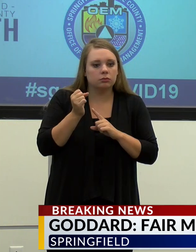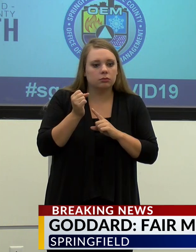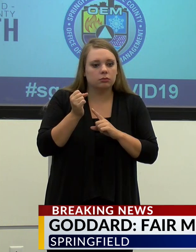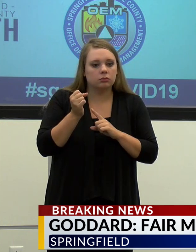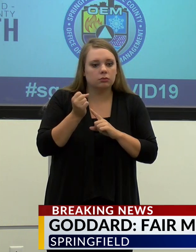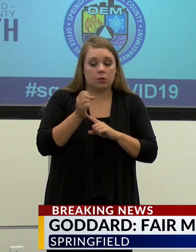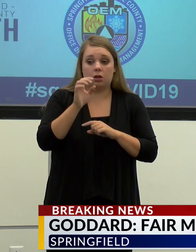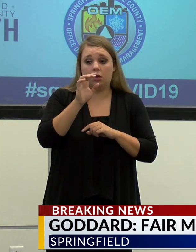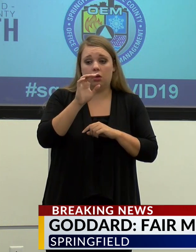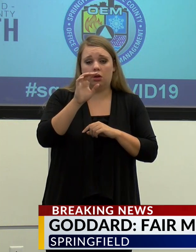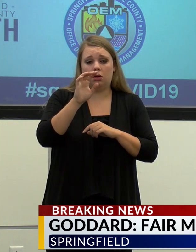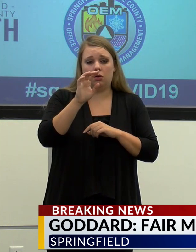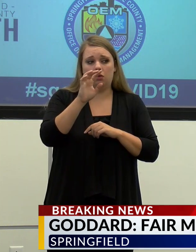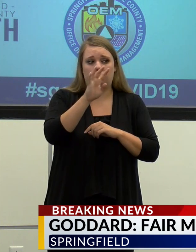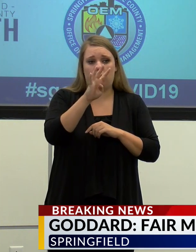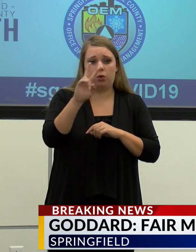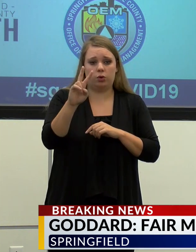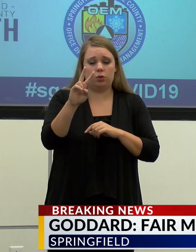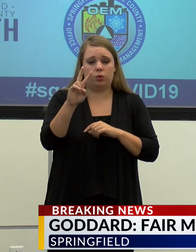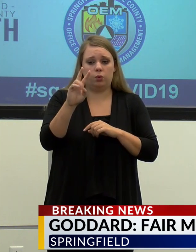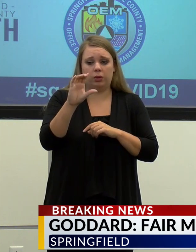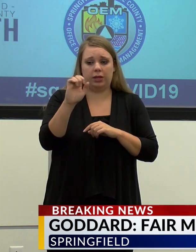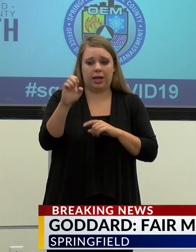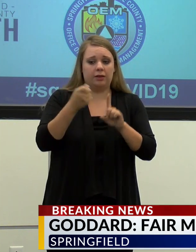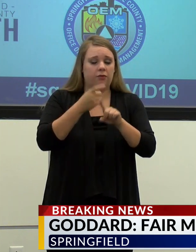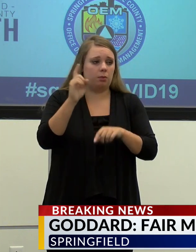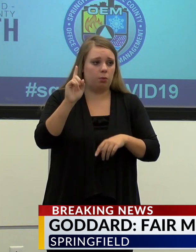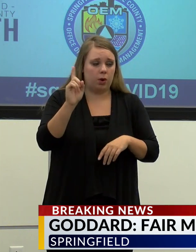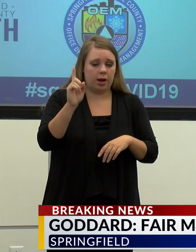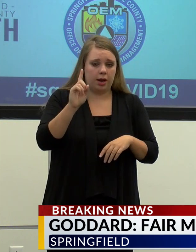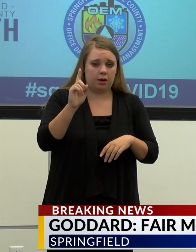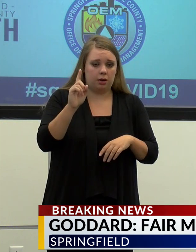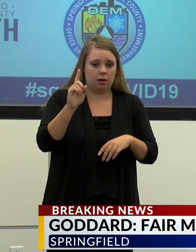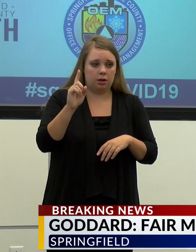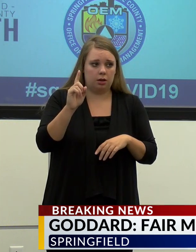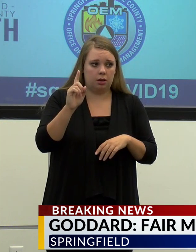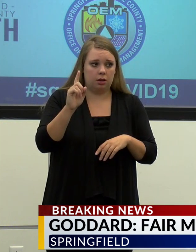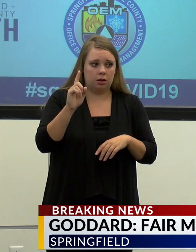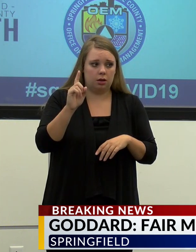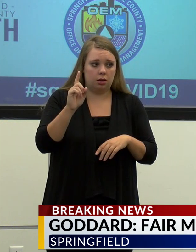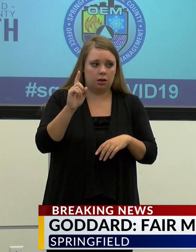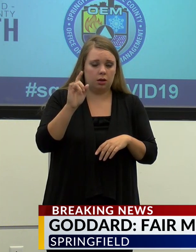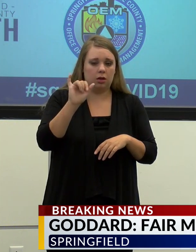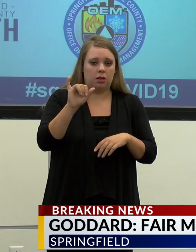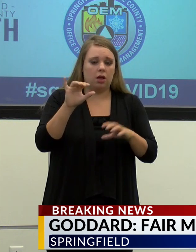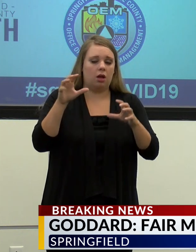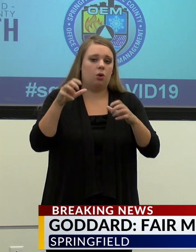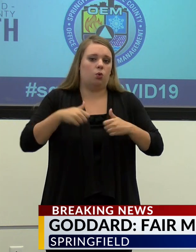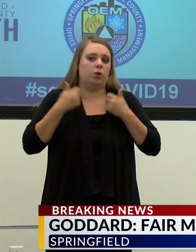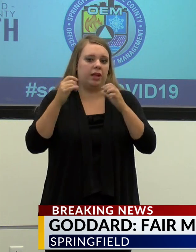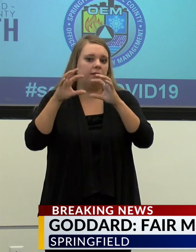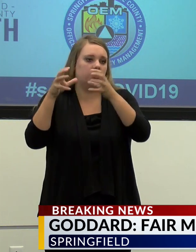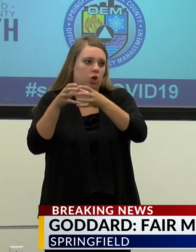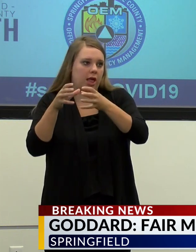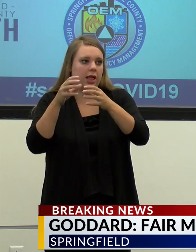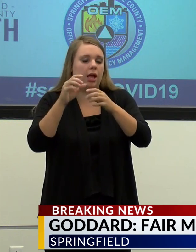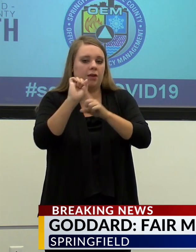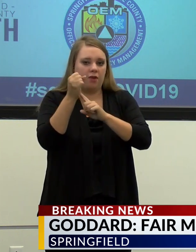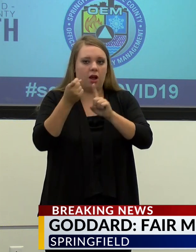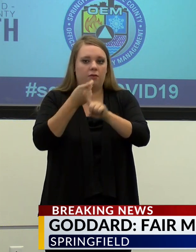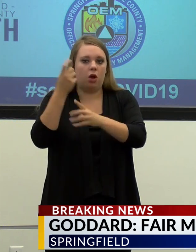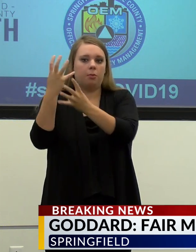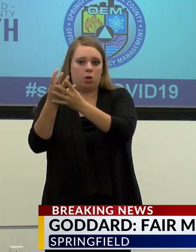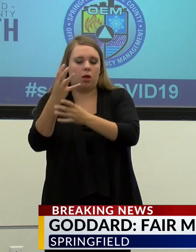Forty two of those cases, uh, over the last two days came from, uh, you know, those congregate environments, uh, through